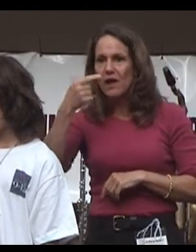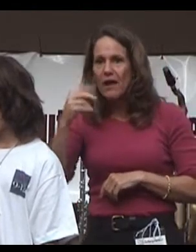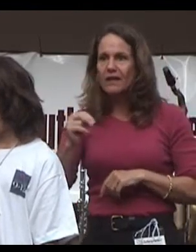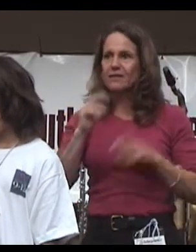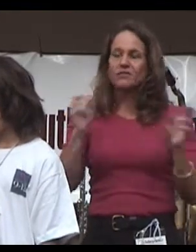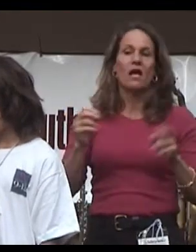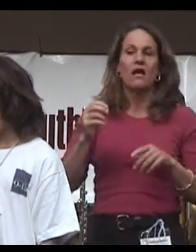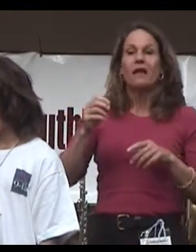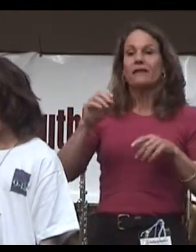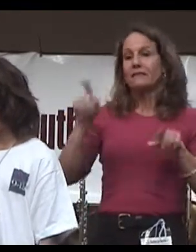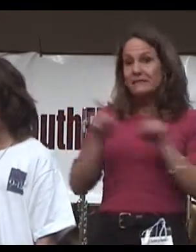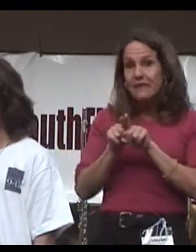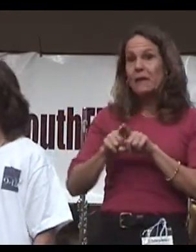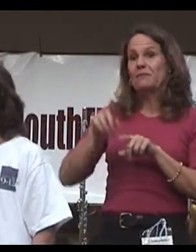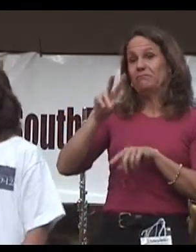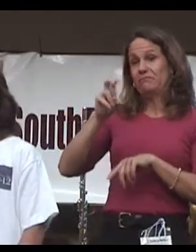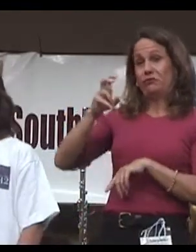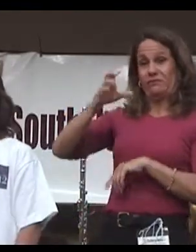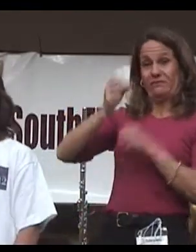fathers change.